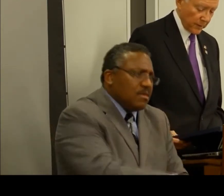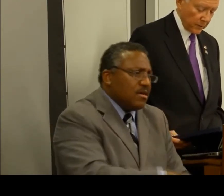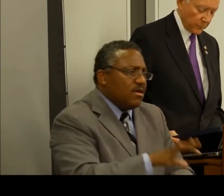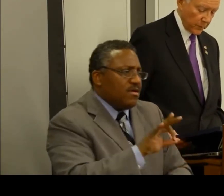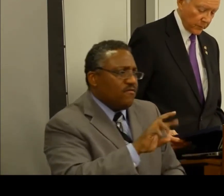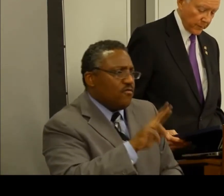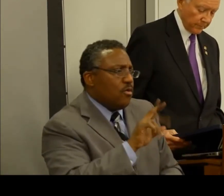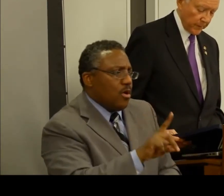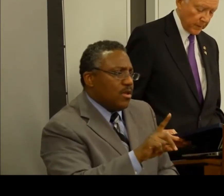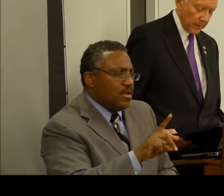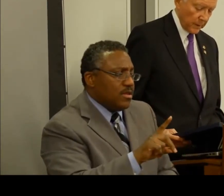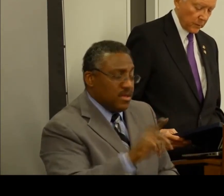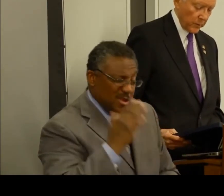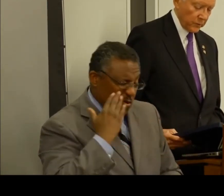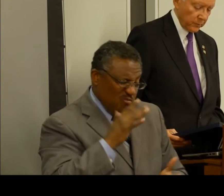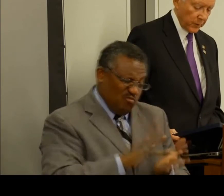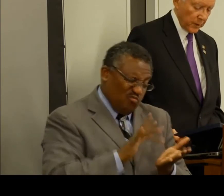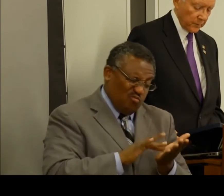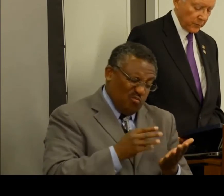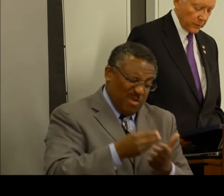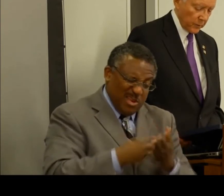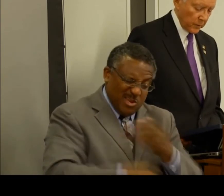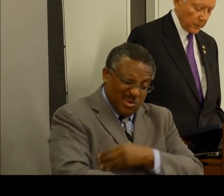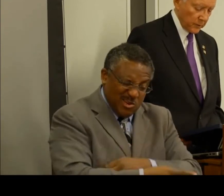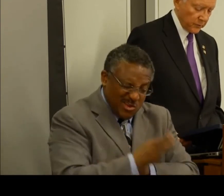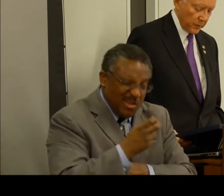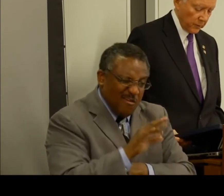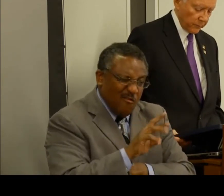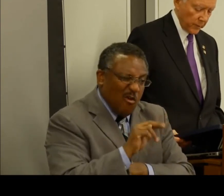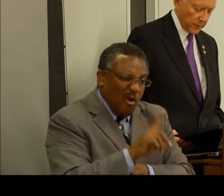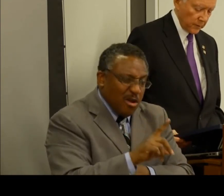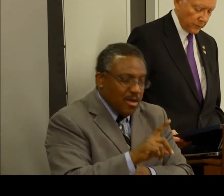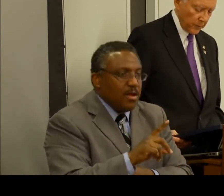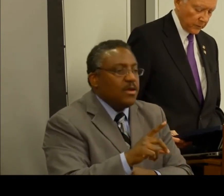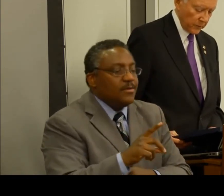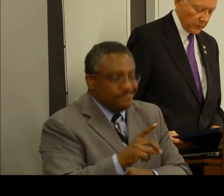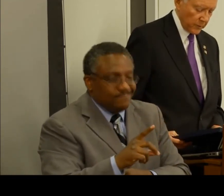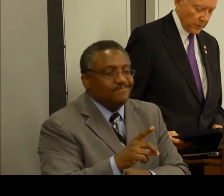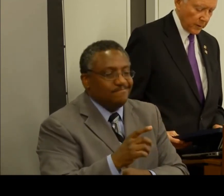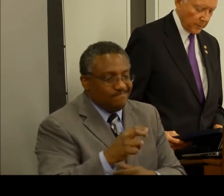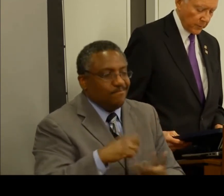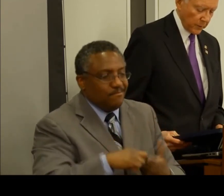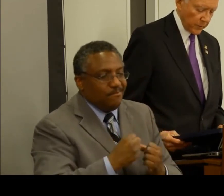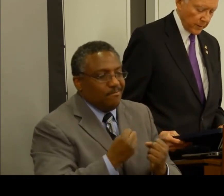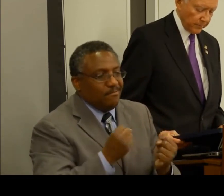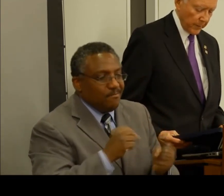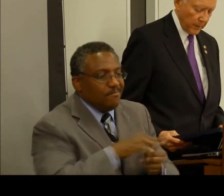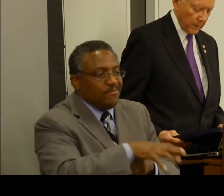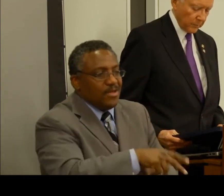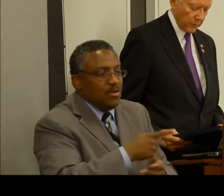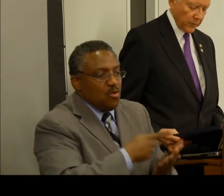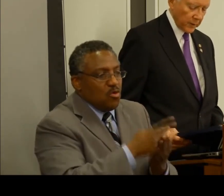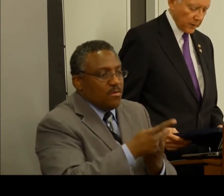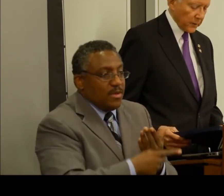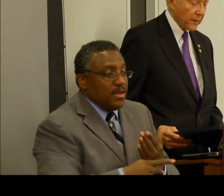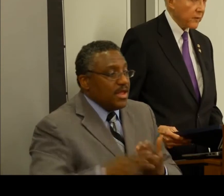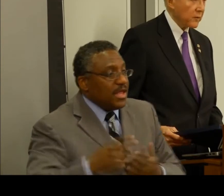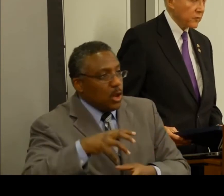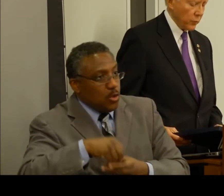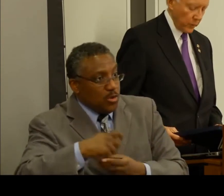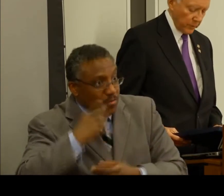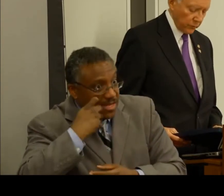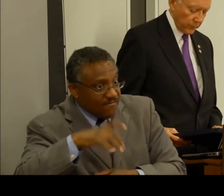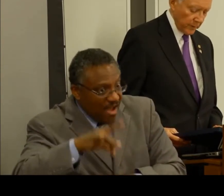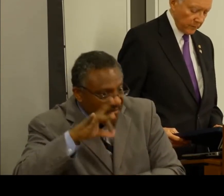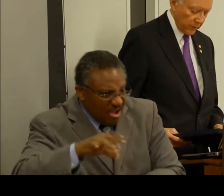plenty of fraud in this program. Recent problems, including large-scale fraud conspiracies in the DI program, present clear